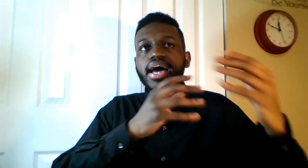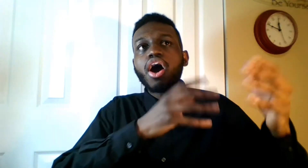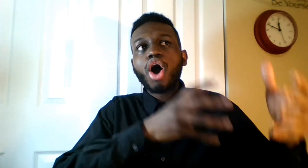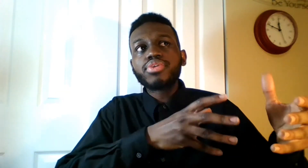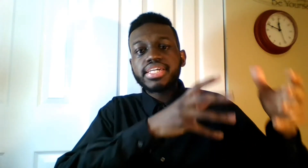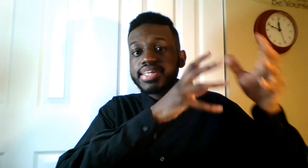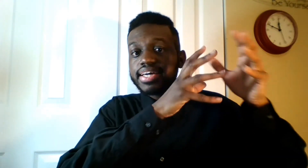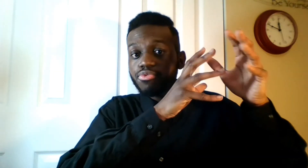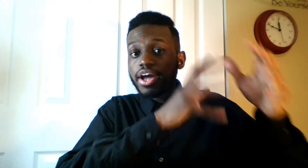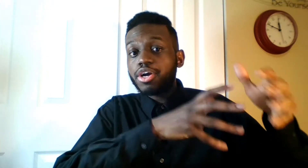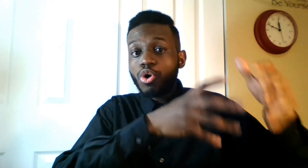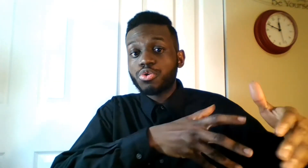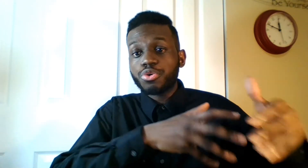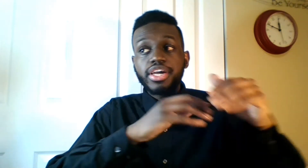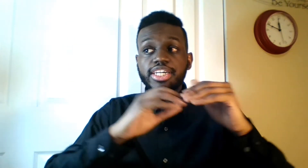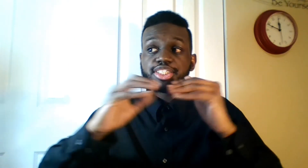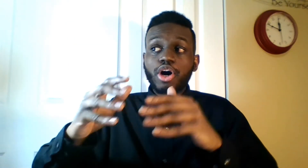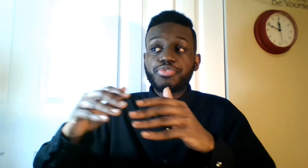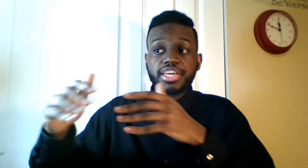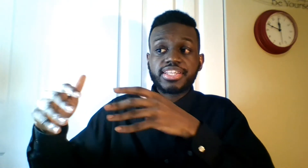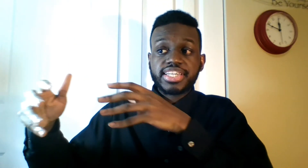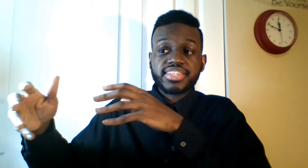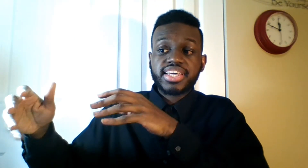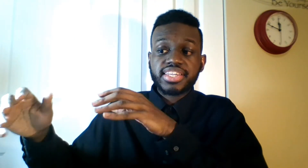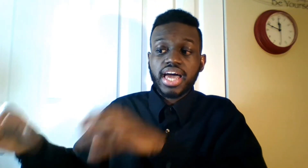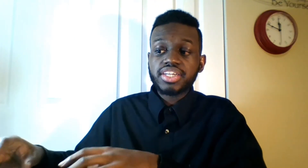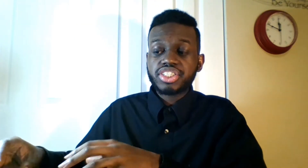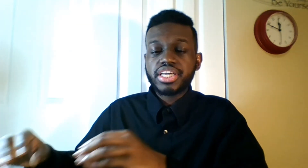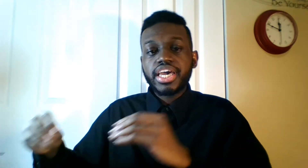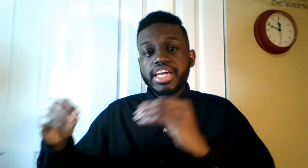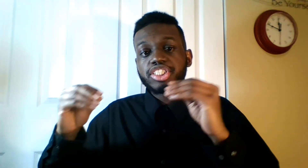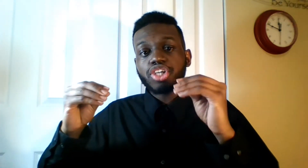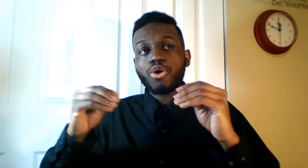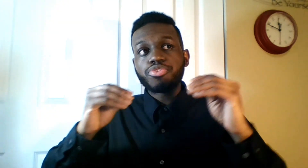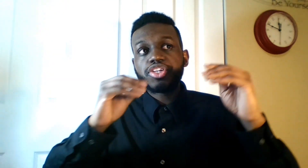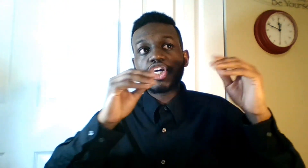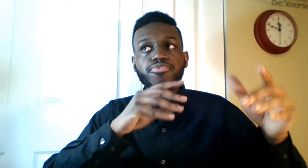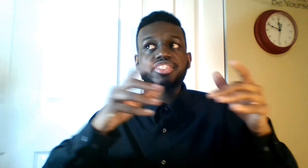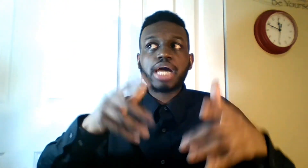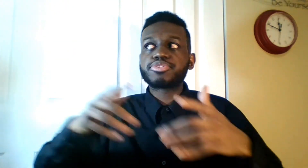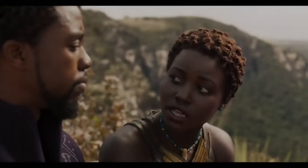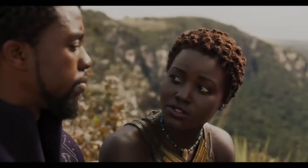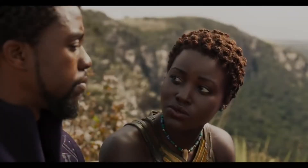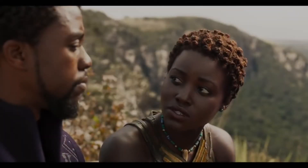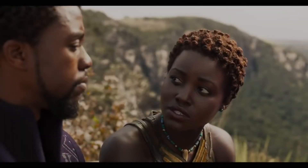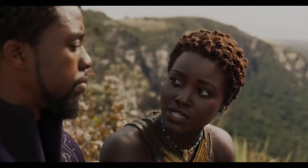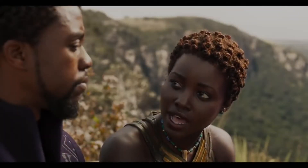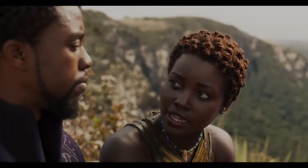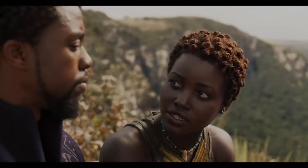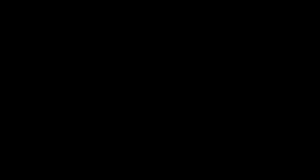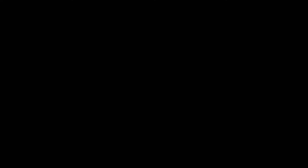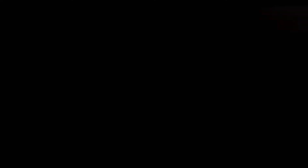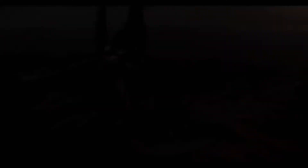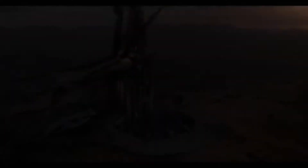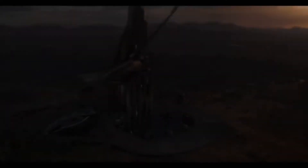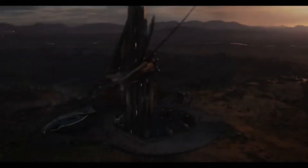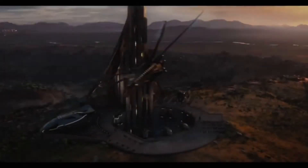only that Ryan Coogler showed the technology, he showed the different types of tribes, the different types of cultures